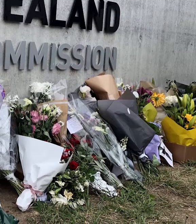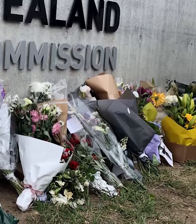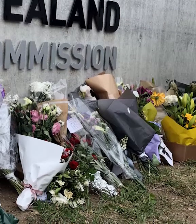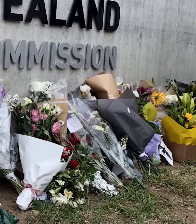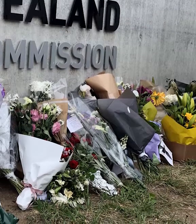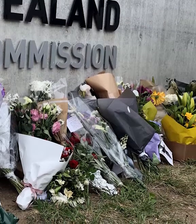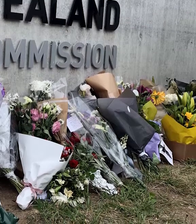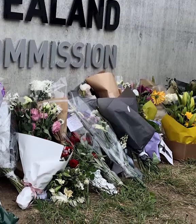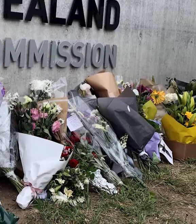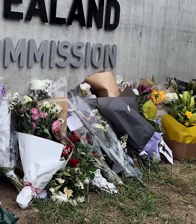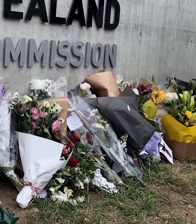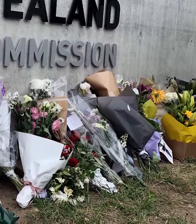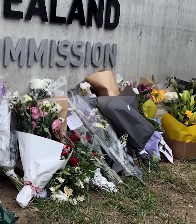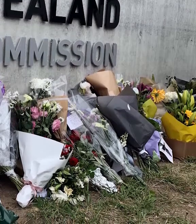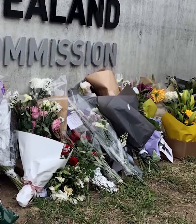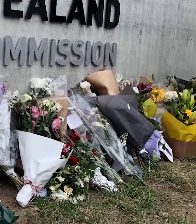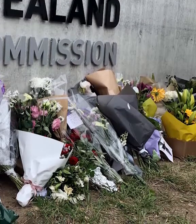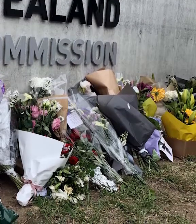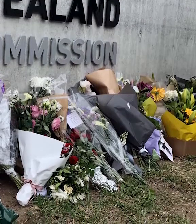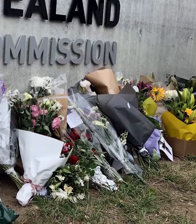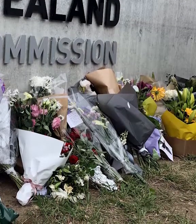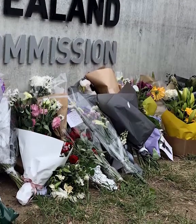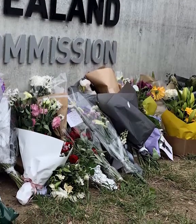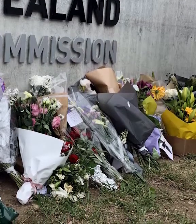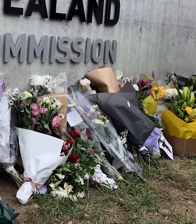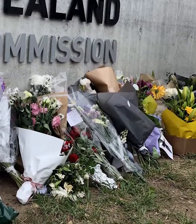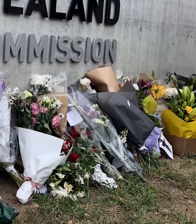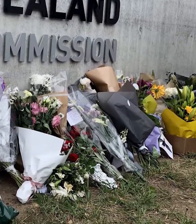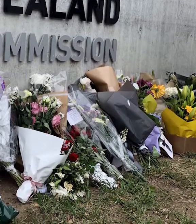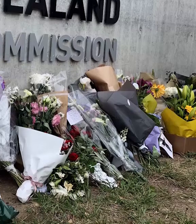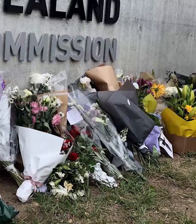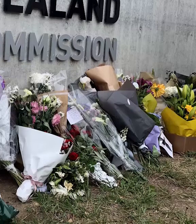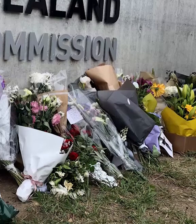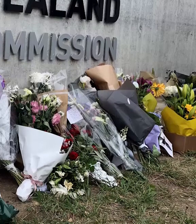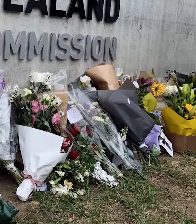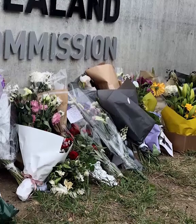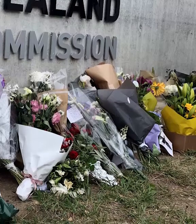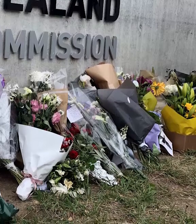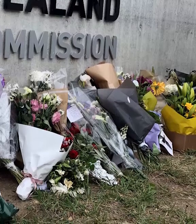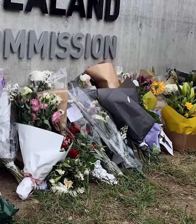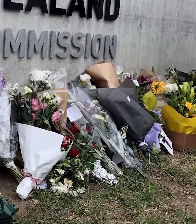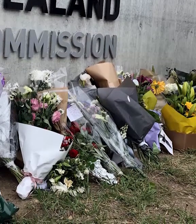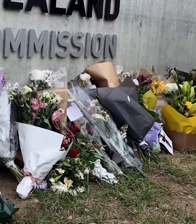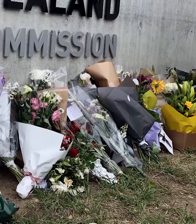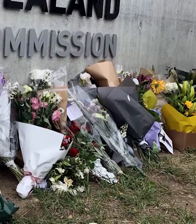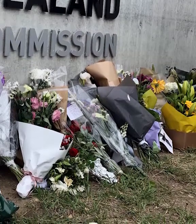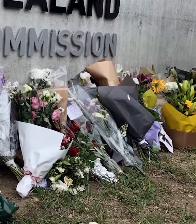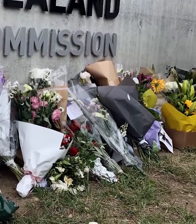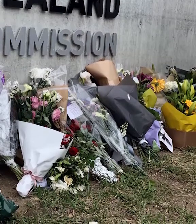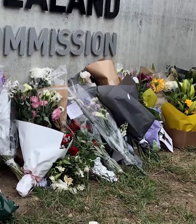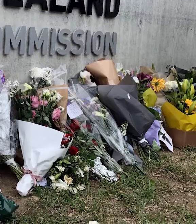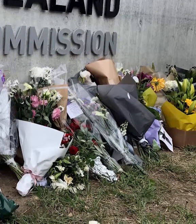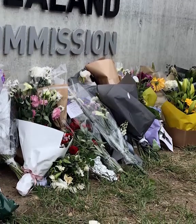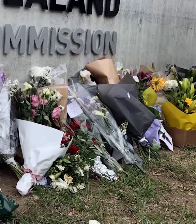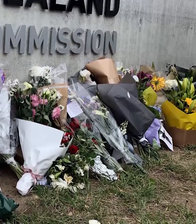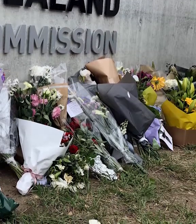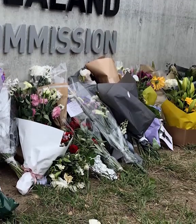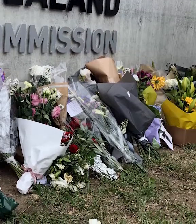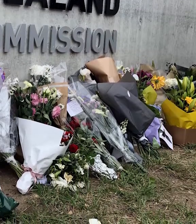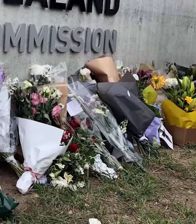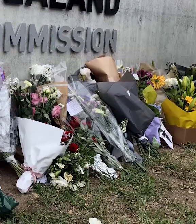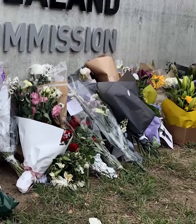potential changes to border control, the watchlist process in particular. Are you expecting to get an update on that as well?